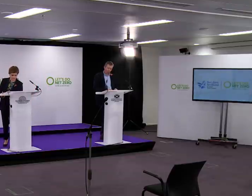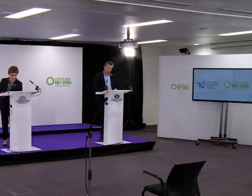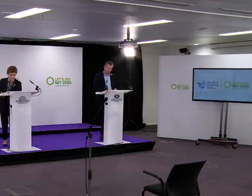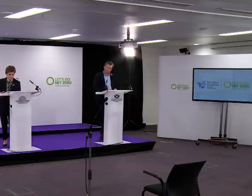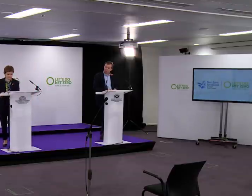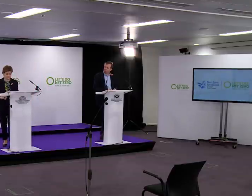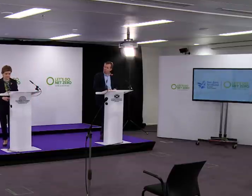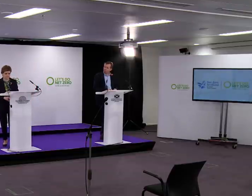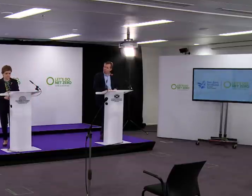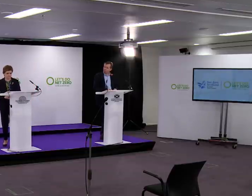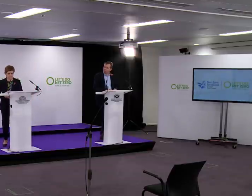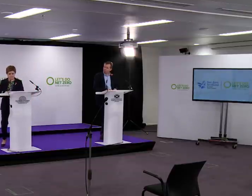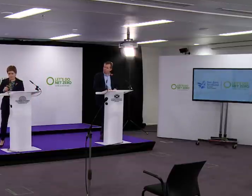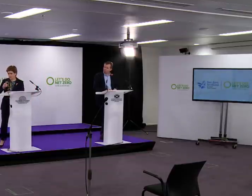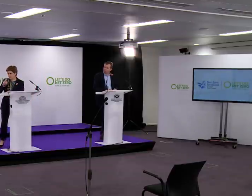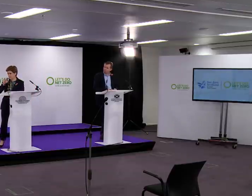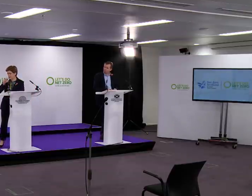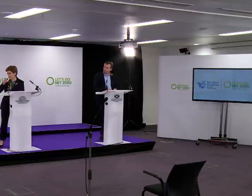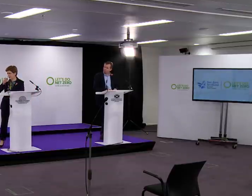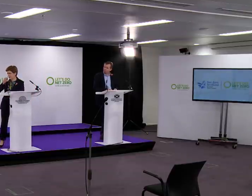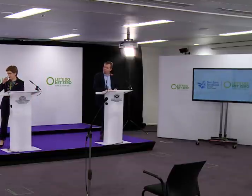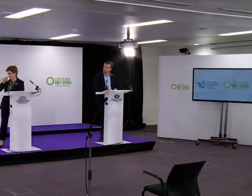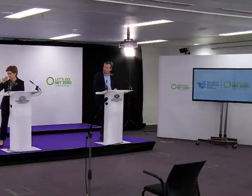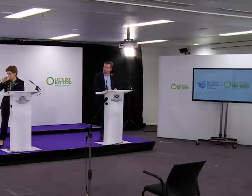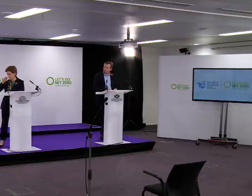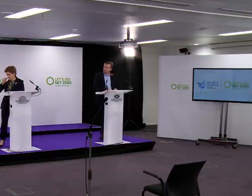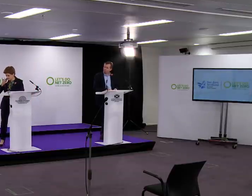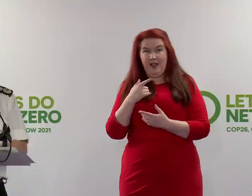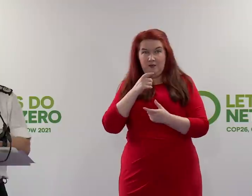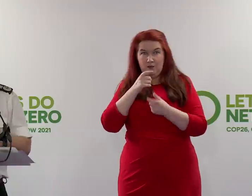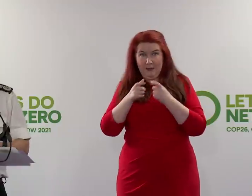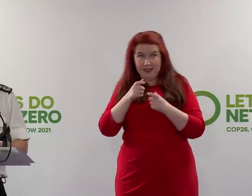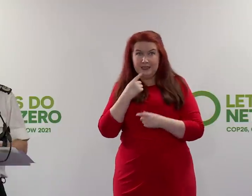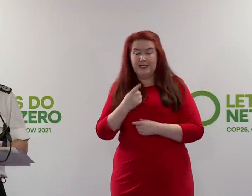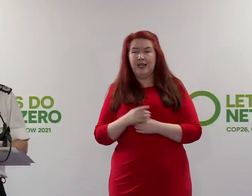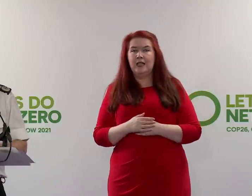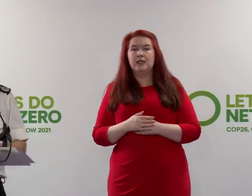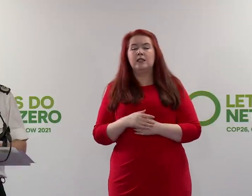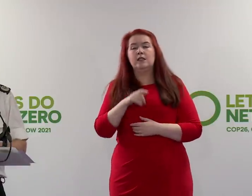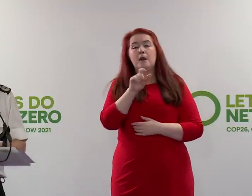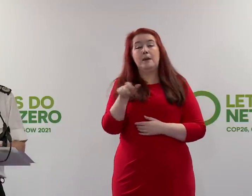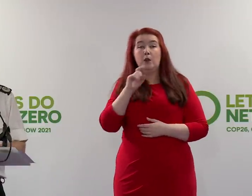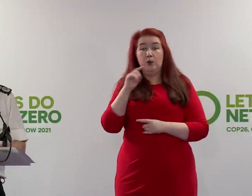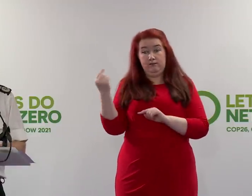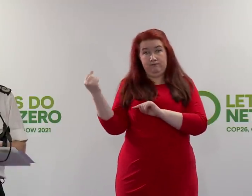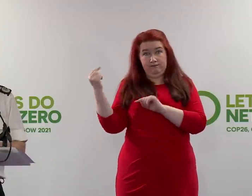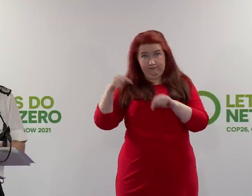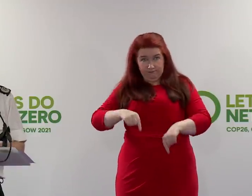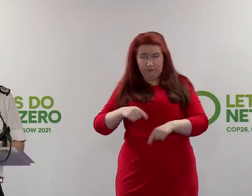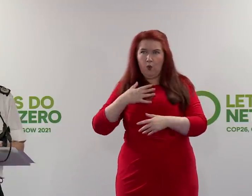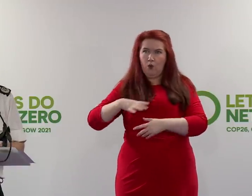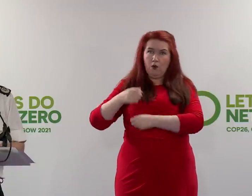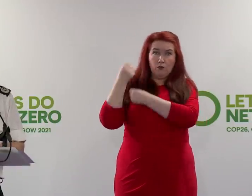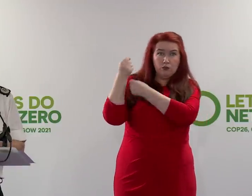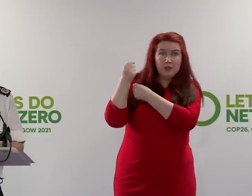question to me, I think it goes to the heart of something I said in my introductory remarks, in that the people who are here to protest, to have their